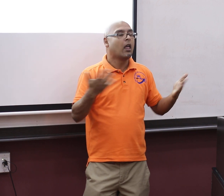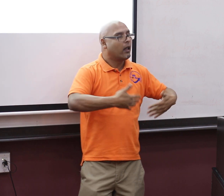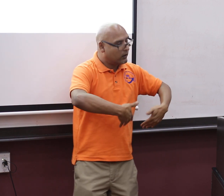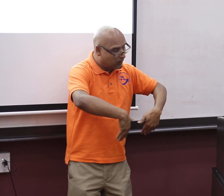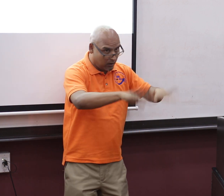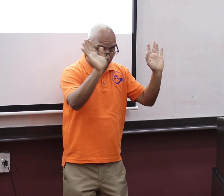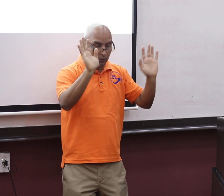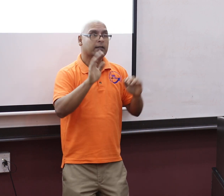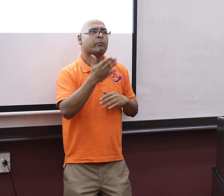They're stuck at home.